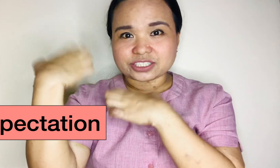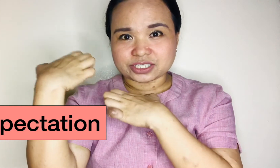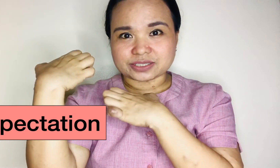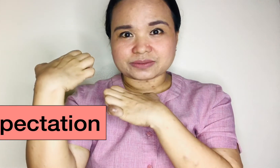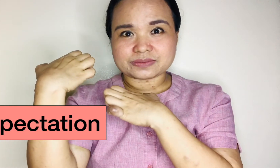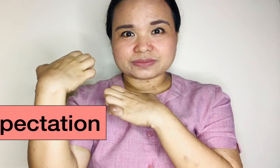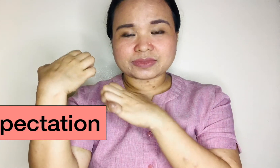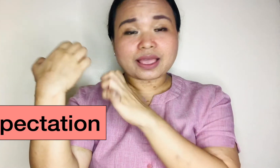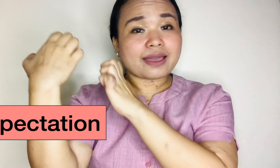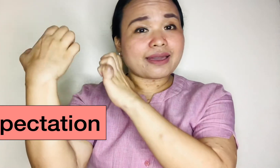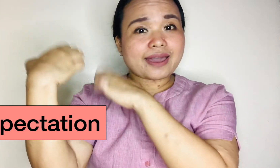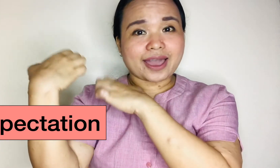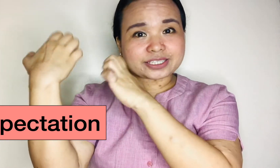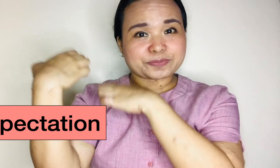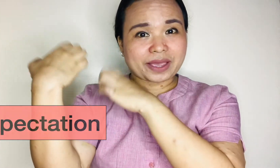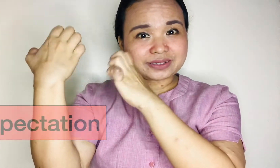Expectation, Expectation.